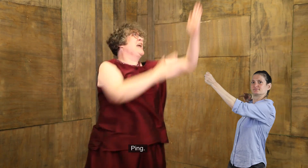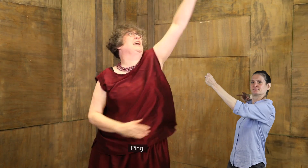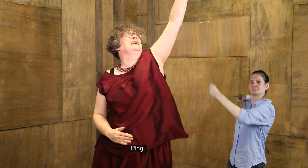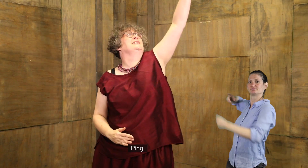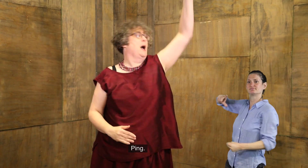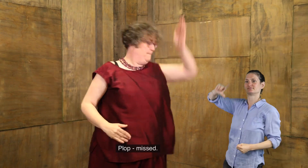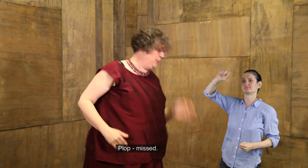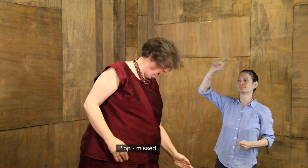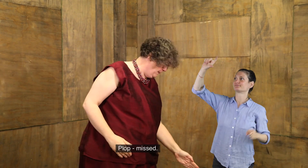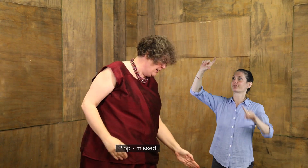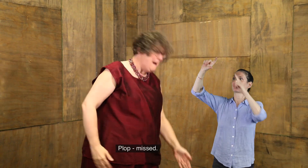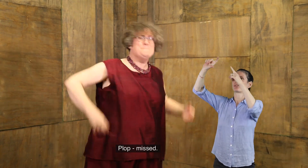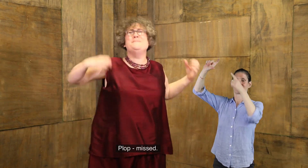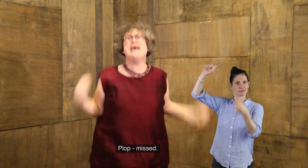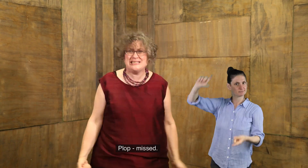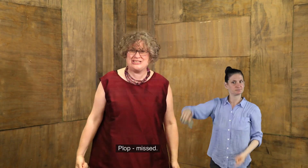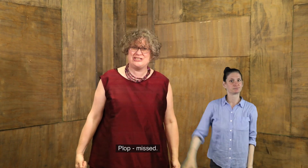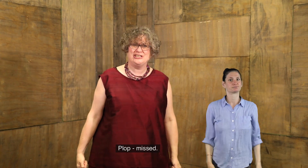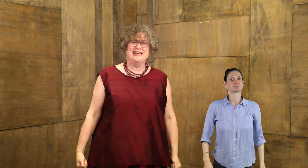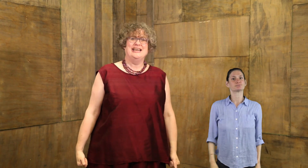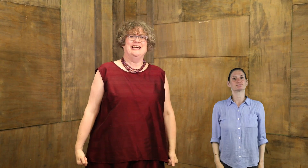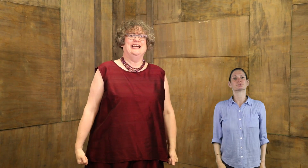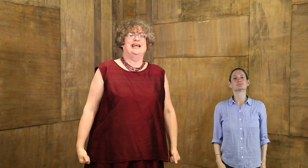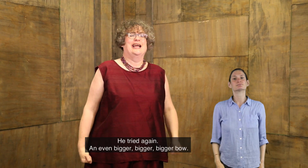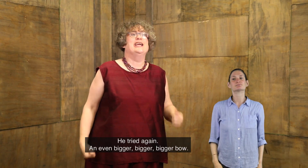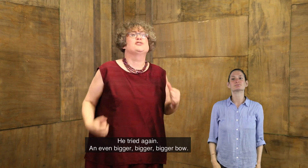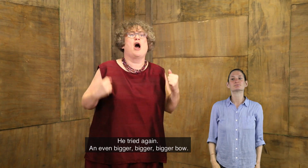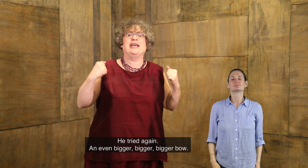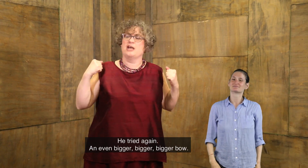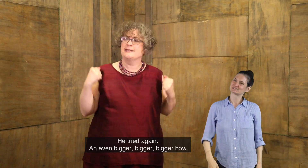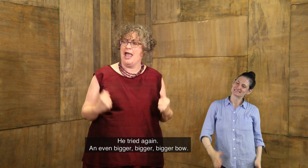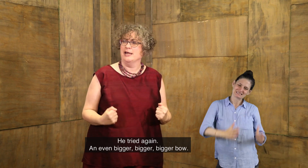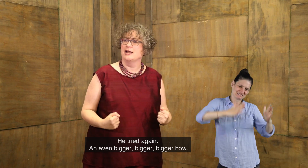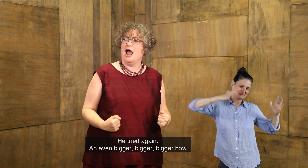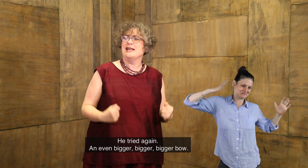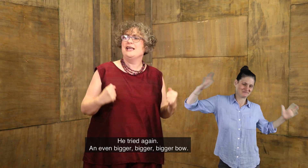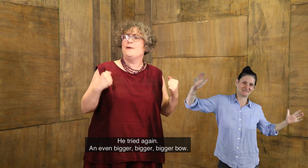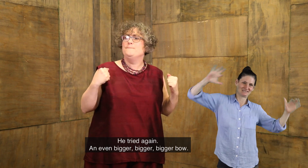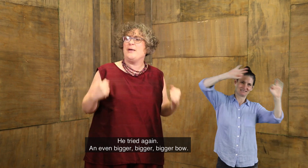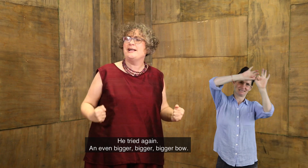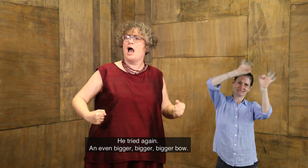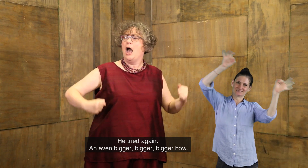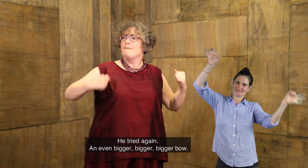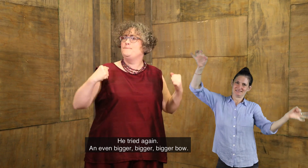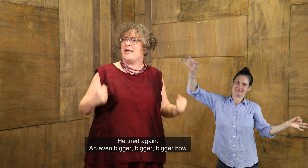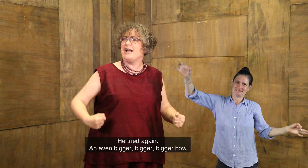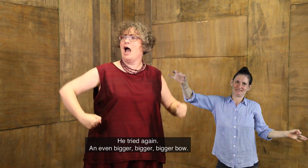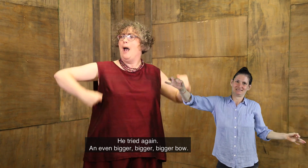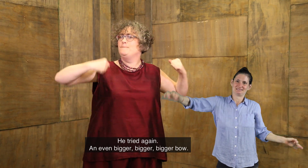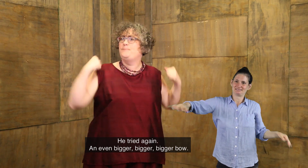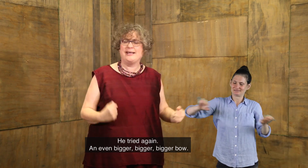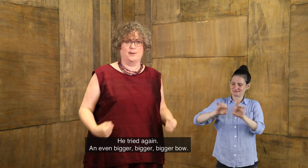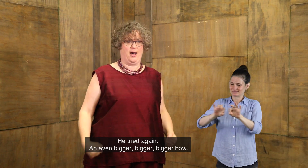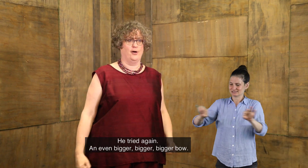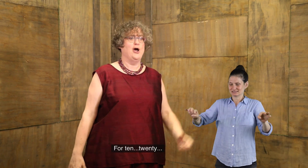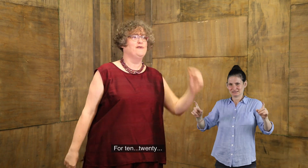Ping! Plop. Missed. He tried again. An even bigger, bigger,